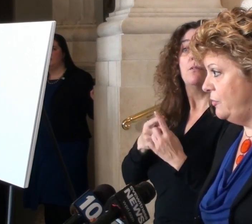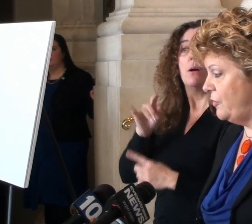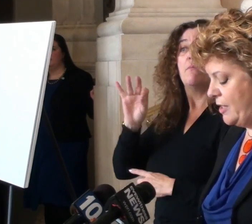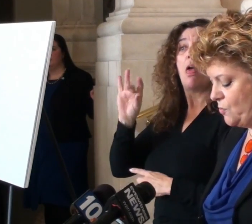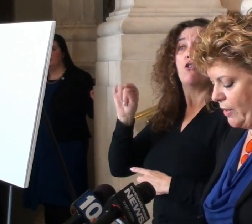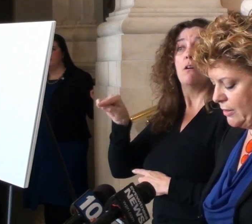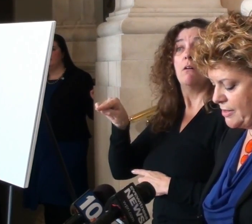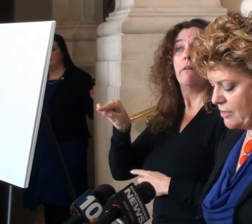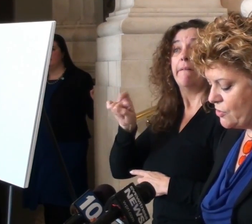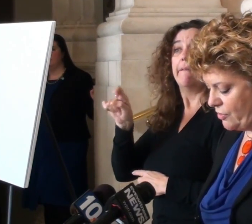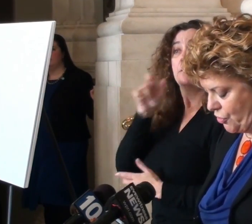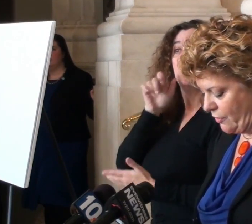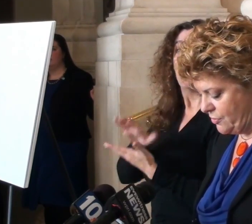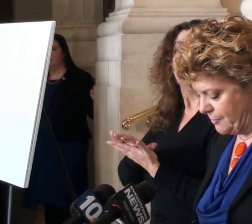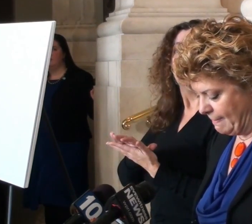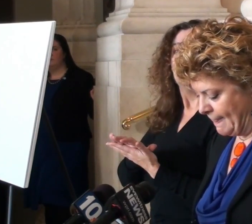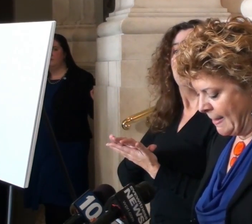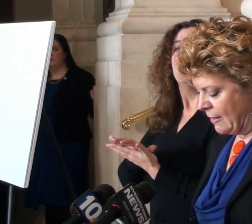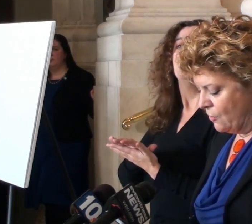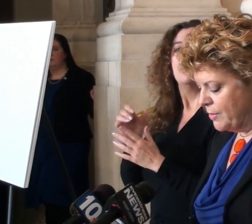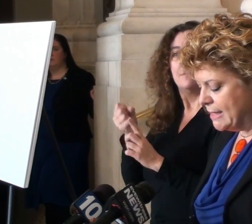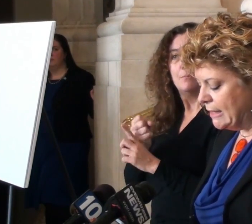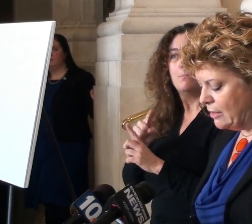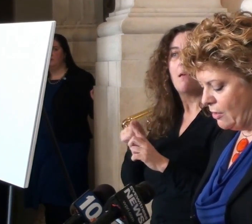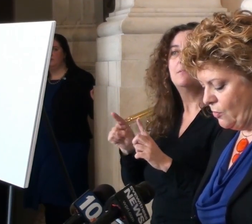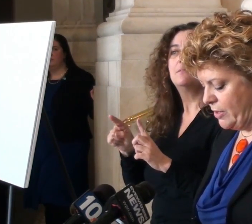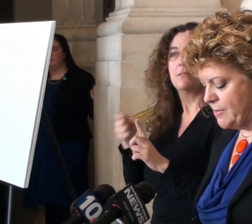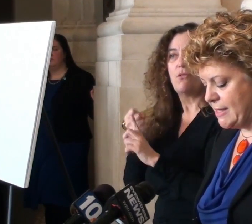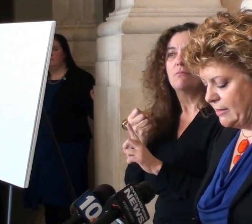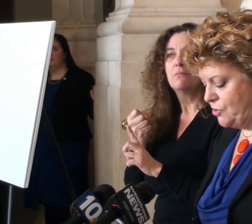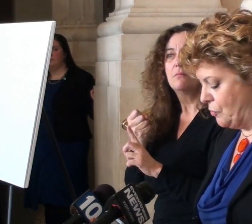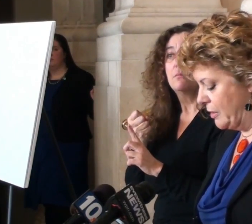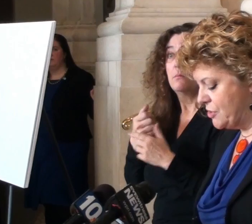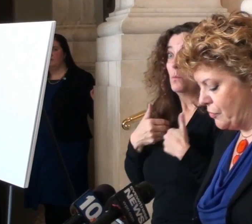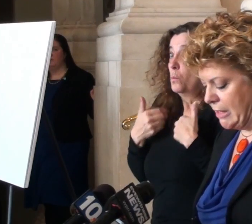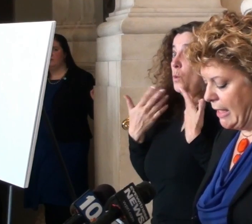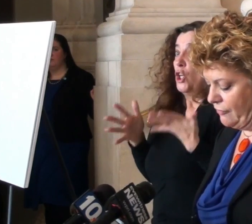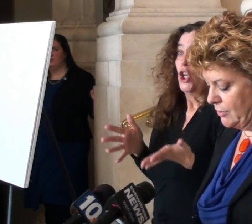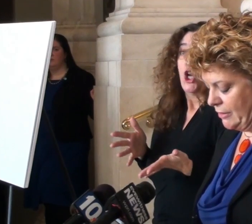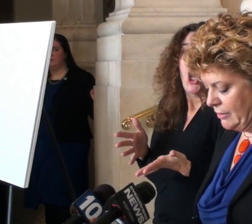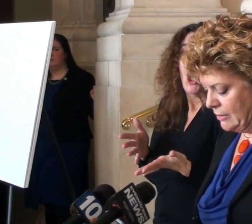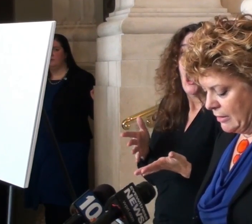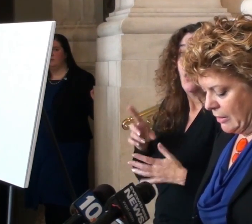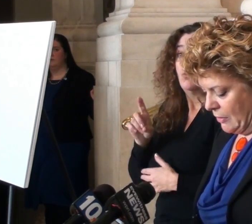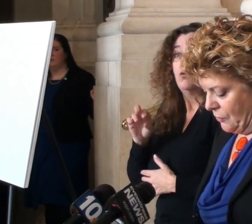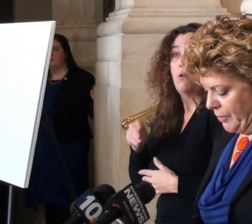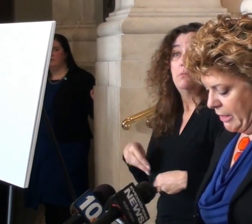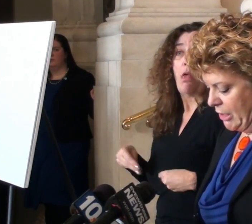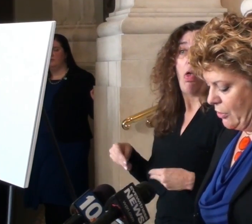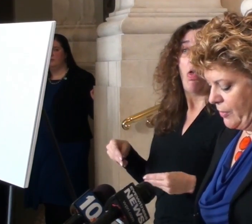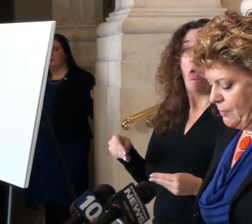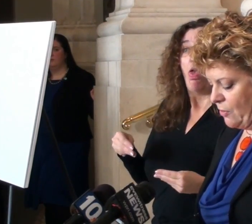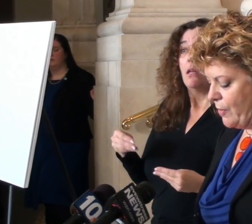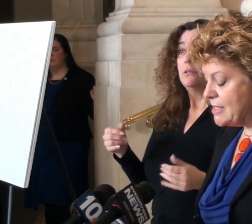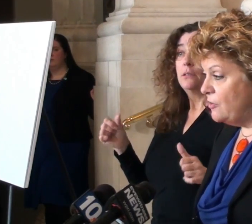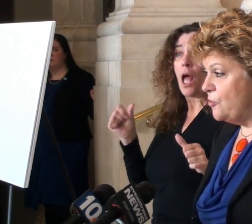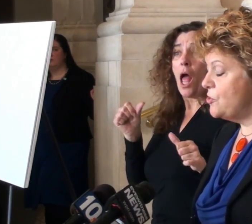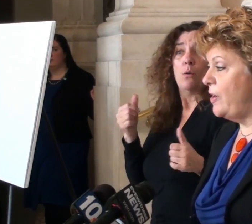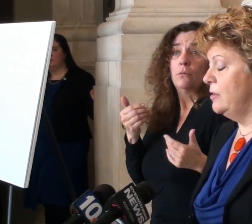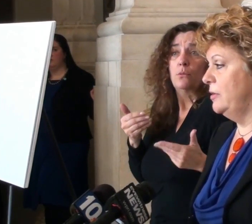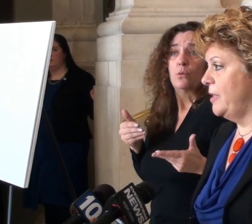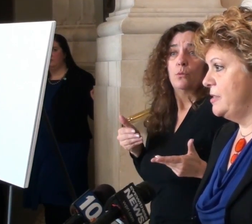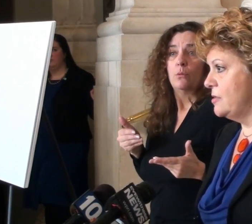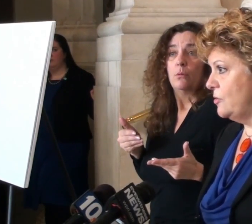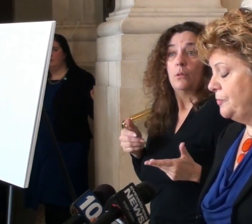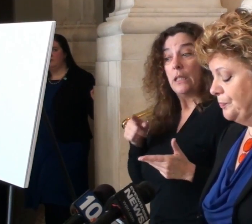his ex-wife, as well as an assault charge. We didn't know he was selling drugs, drinking heavily. We didn't know he'd been arrested